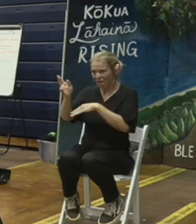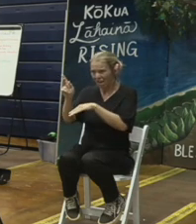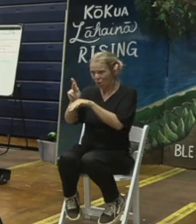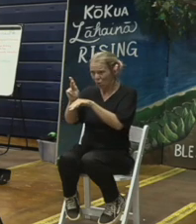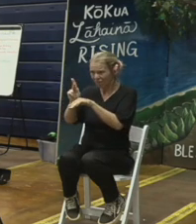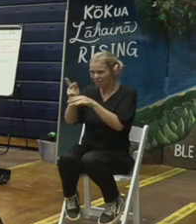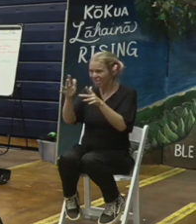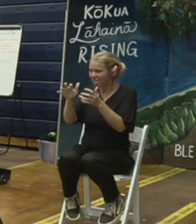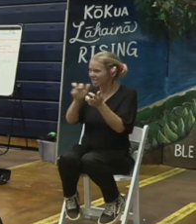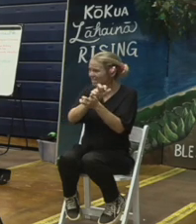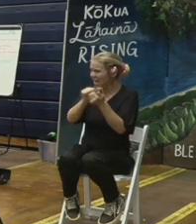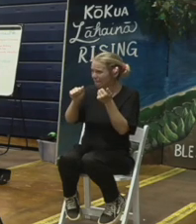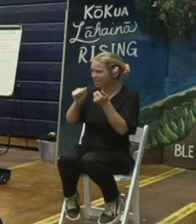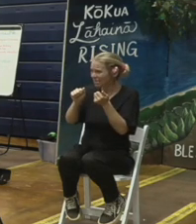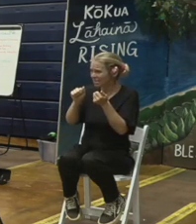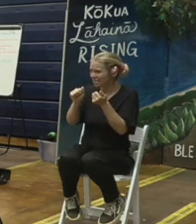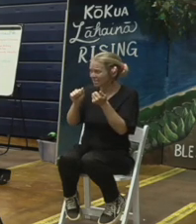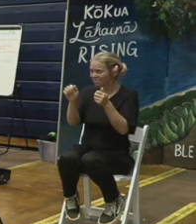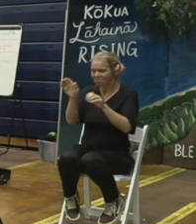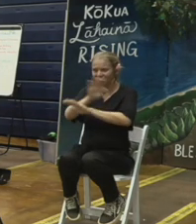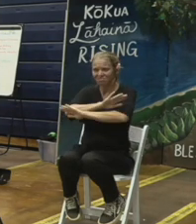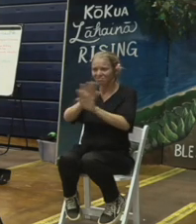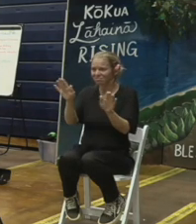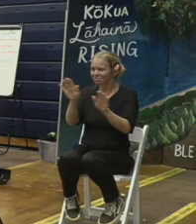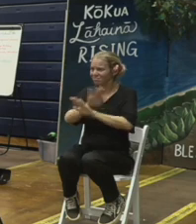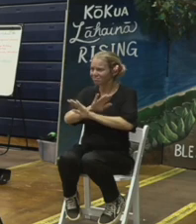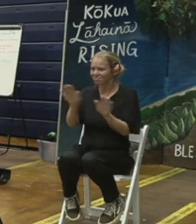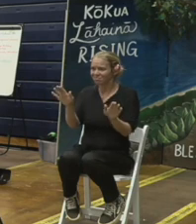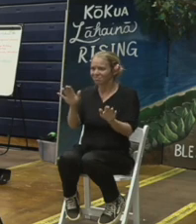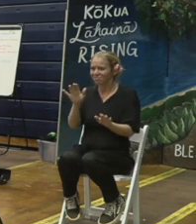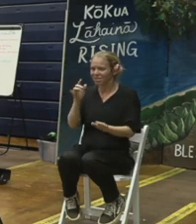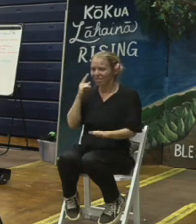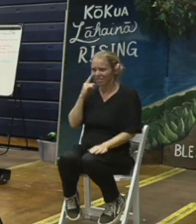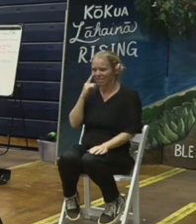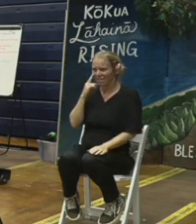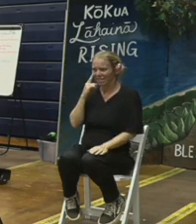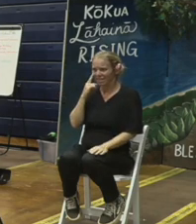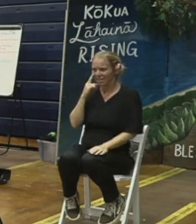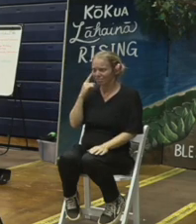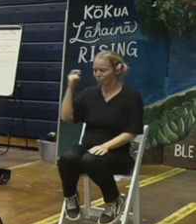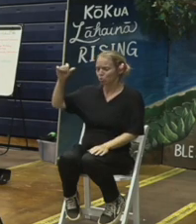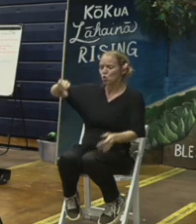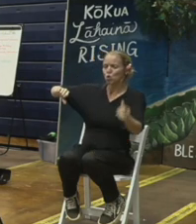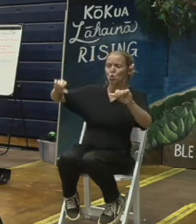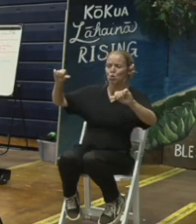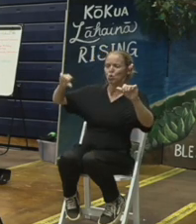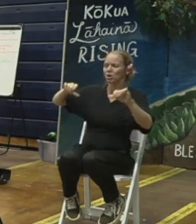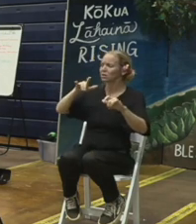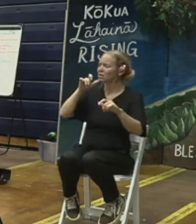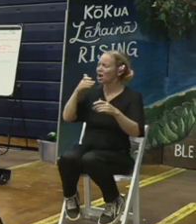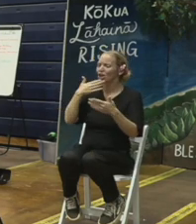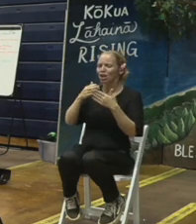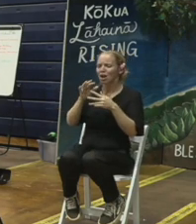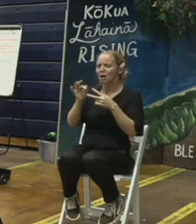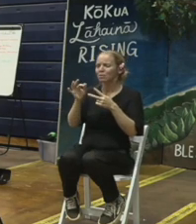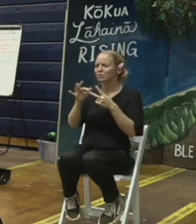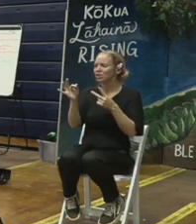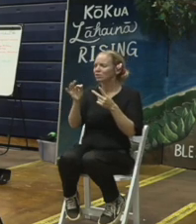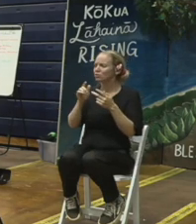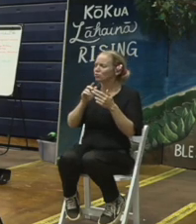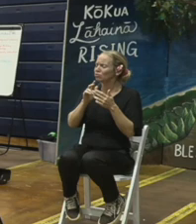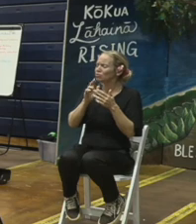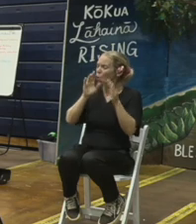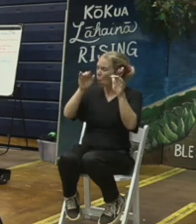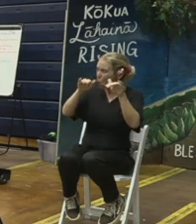damaged and destroyed enough in our state we really think that's that's the option to go across the ocean